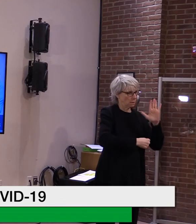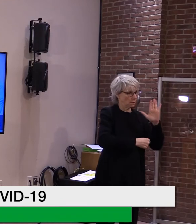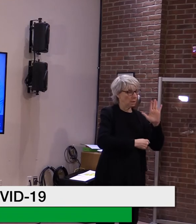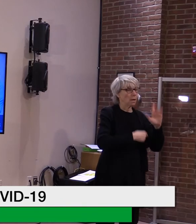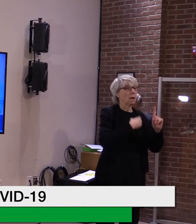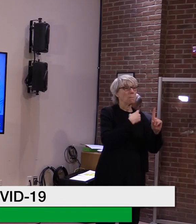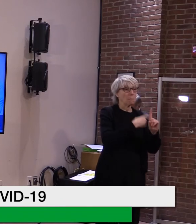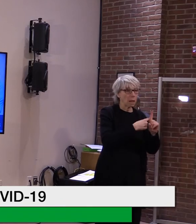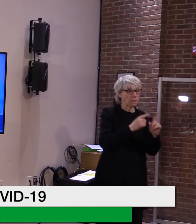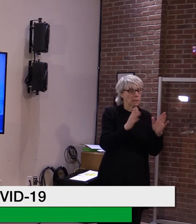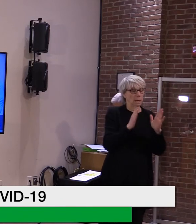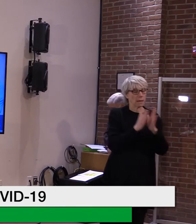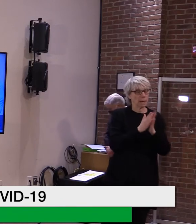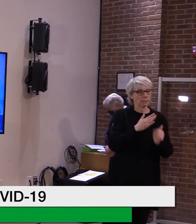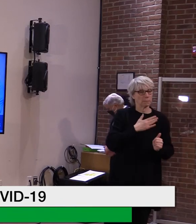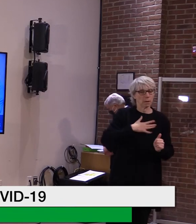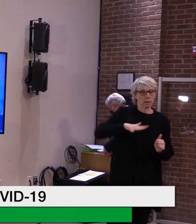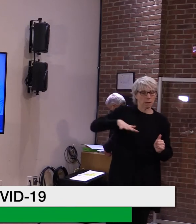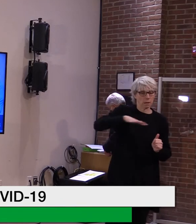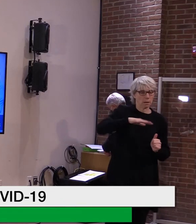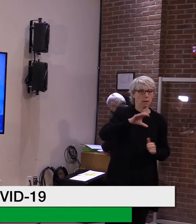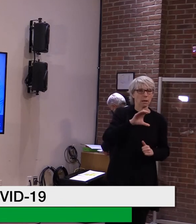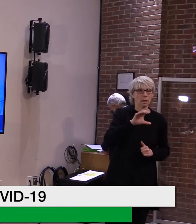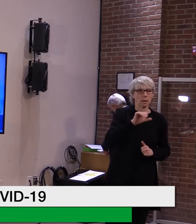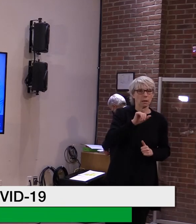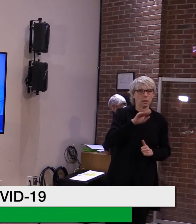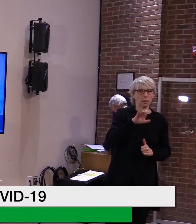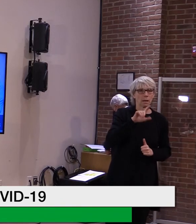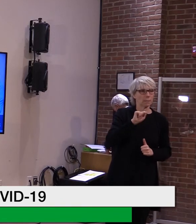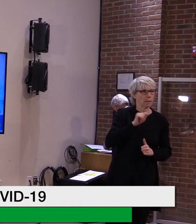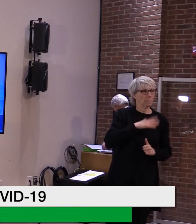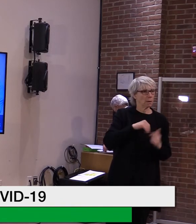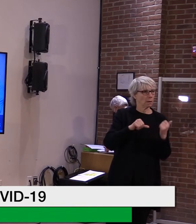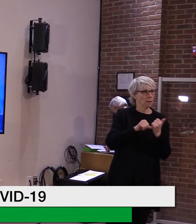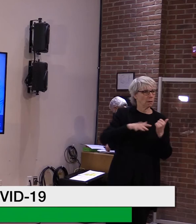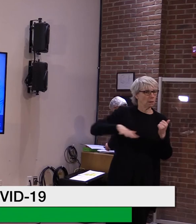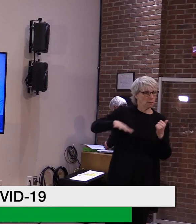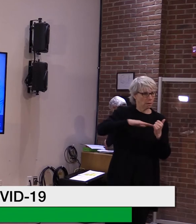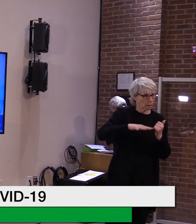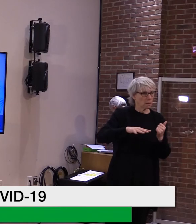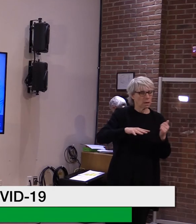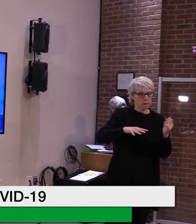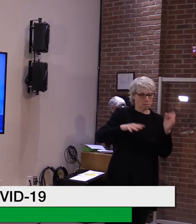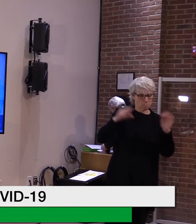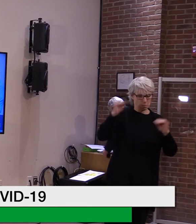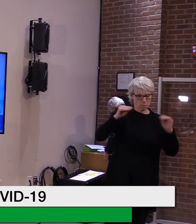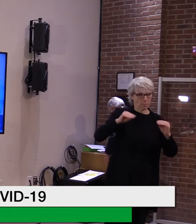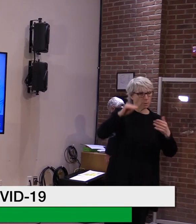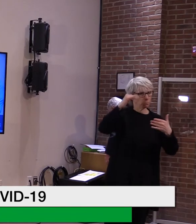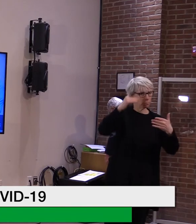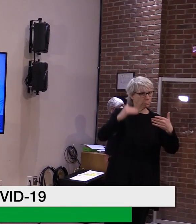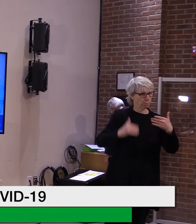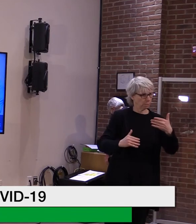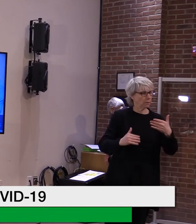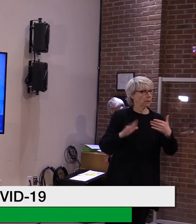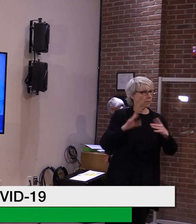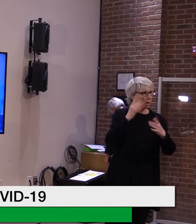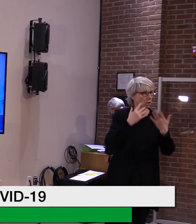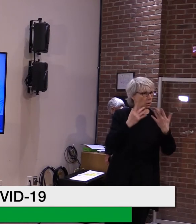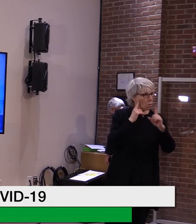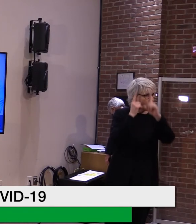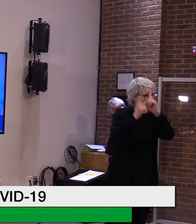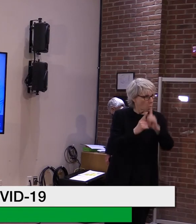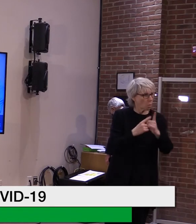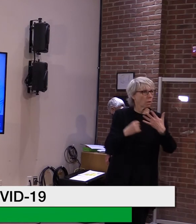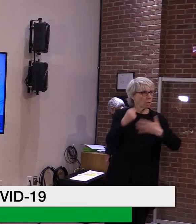back to us. They're working on this that in fact, we have already established, uh, a working list and, uh, they'll be presenting it. The secretary of